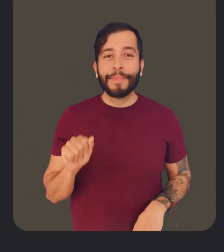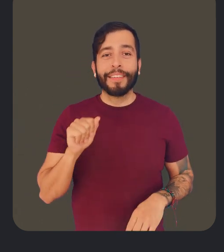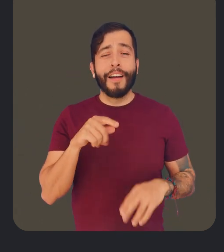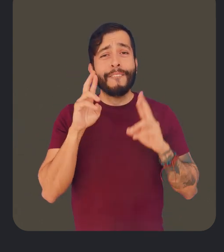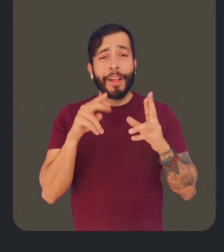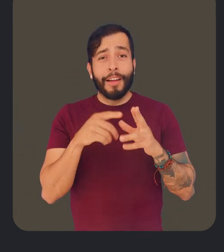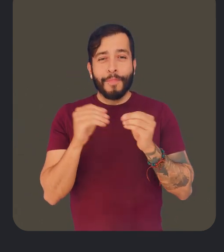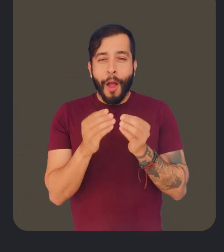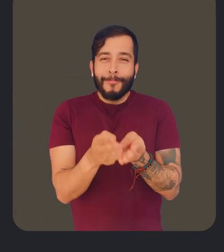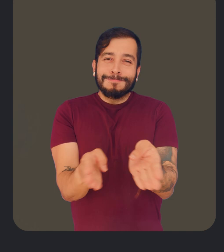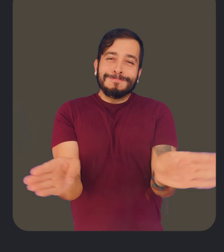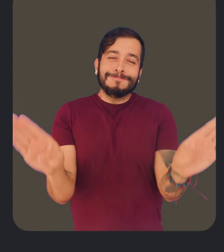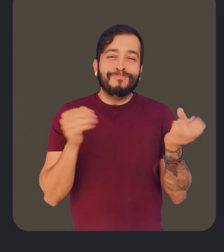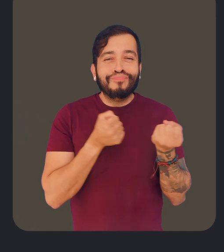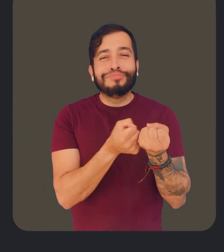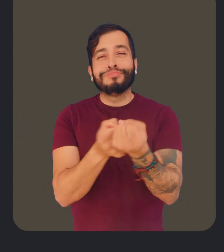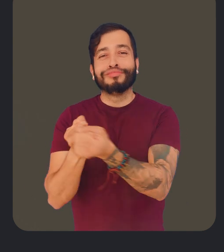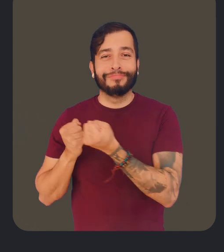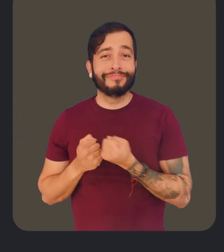We hope that this makes assistant routines helpful for even more people.